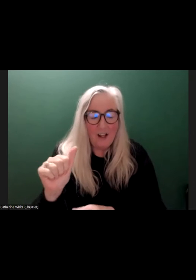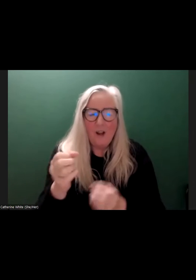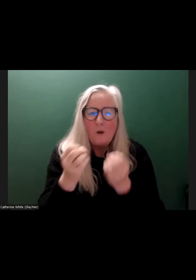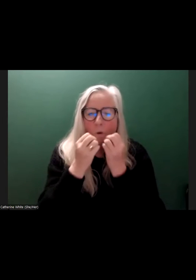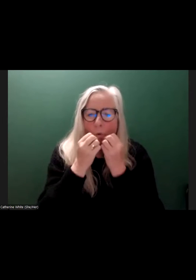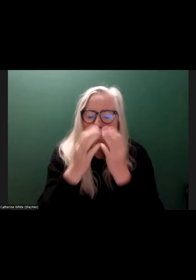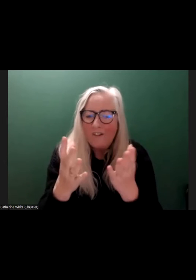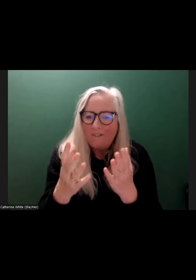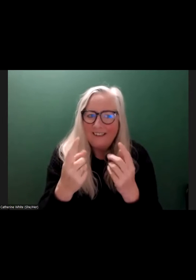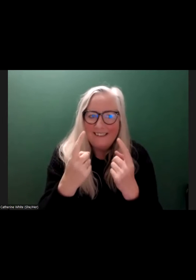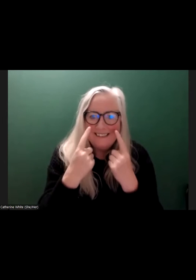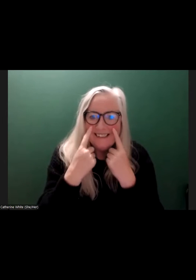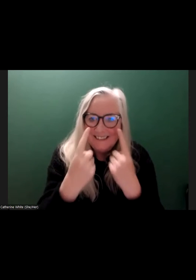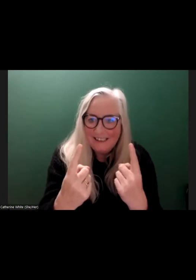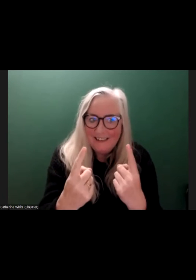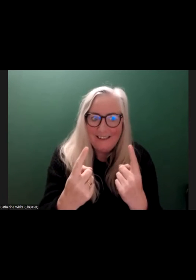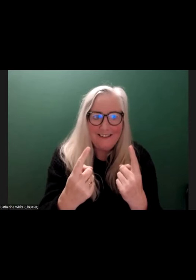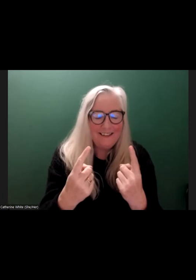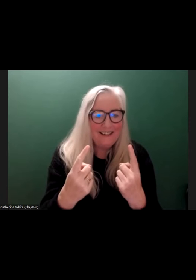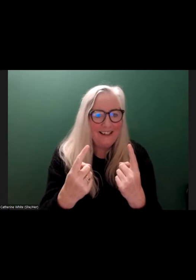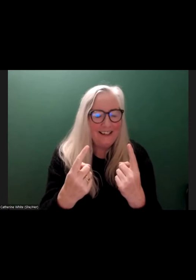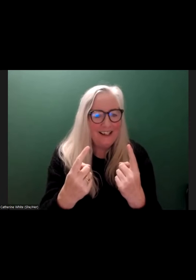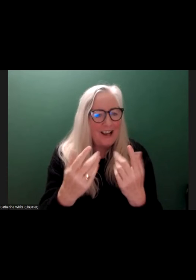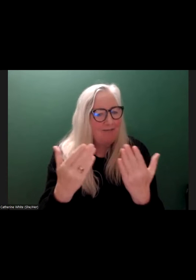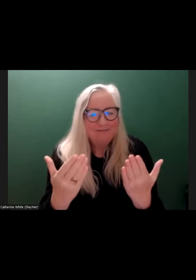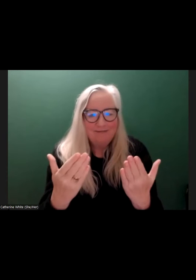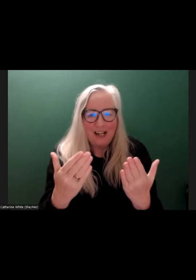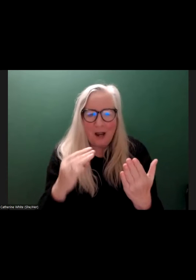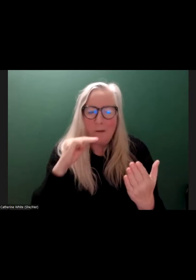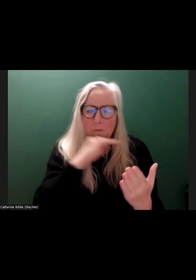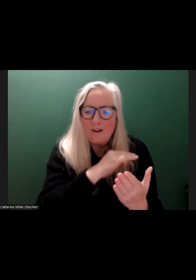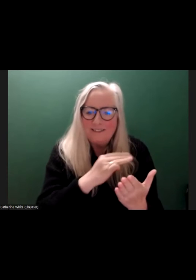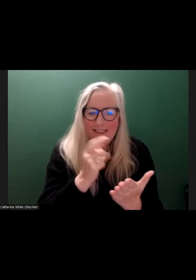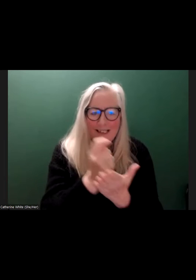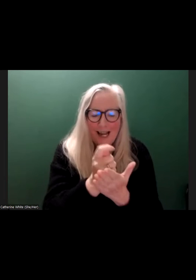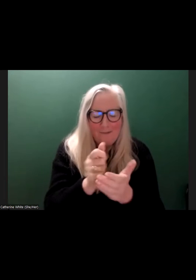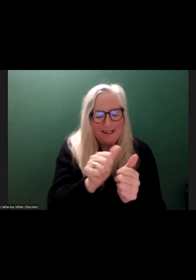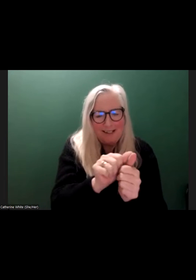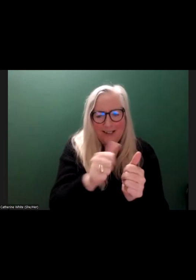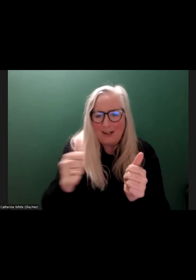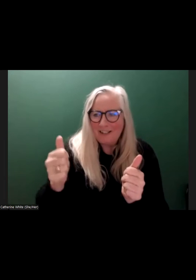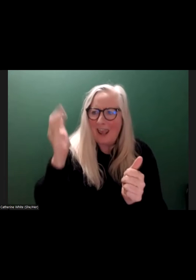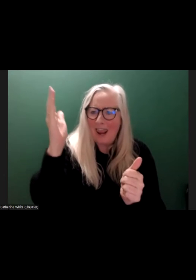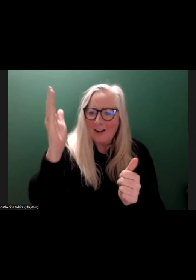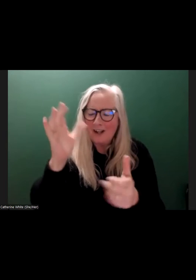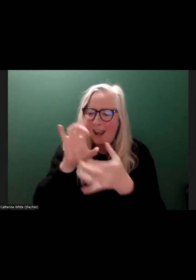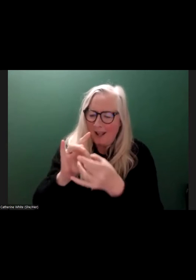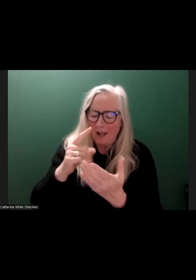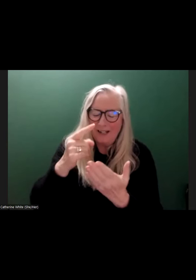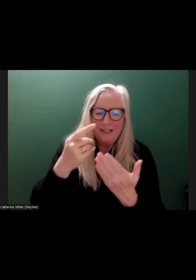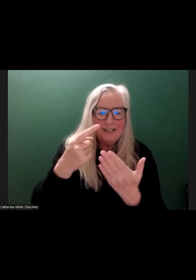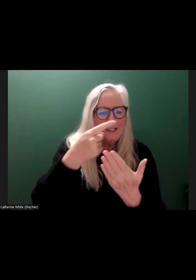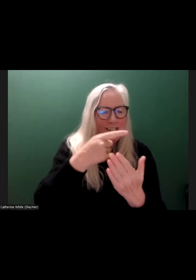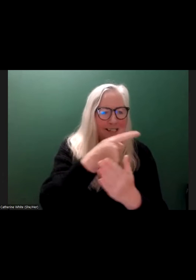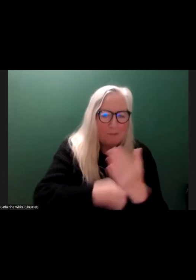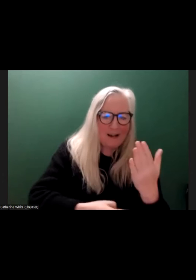thing to see. And I think that it's a momentous occasion. And the series of lectures bringing disability policy into the mainstream think